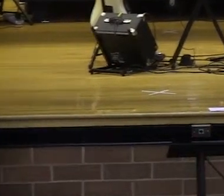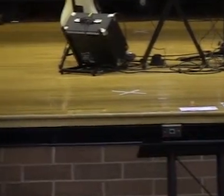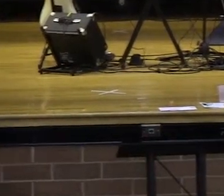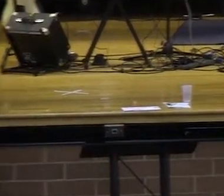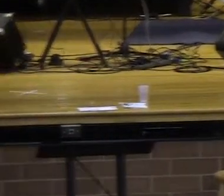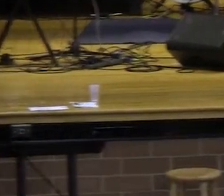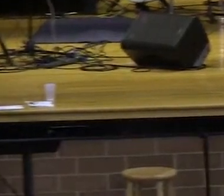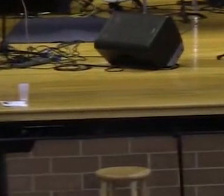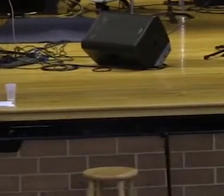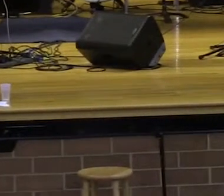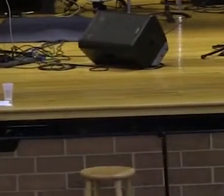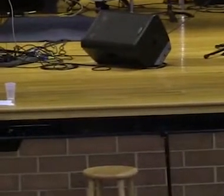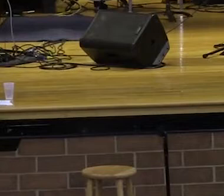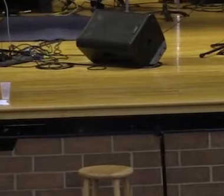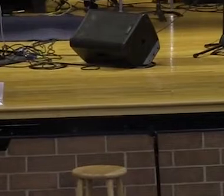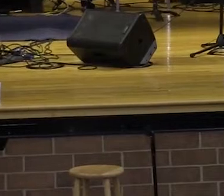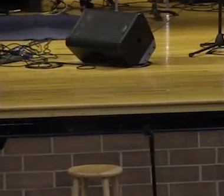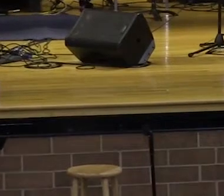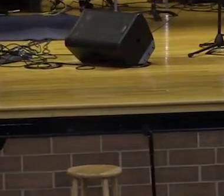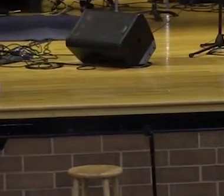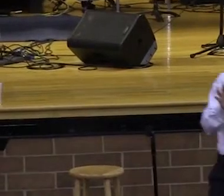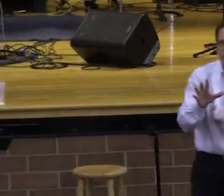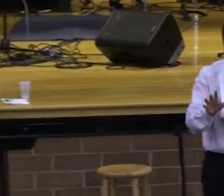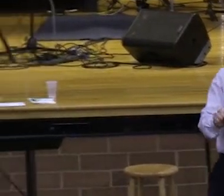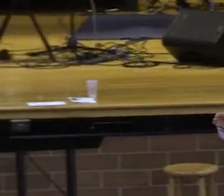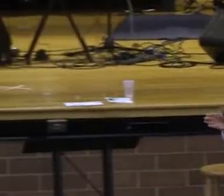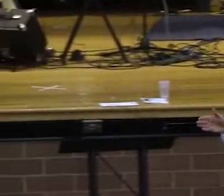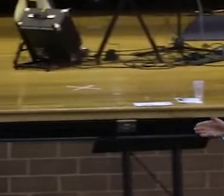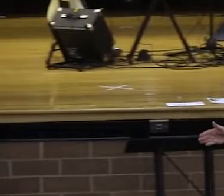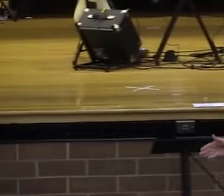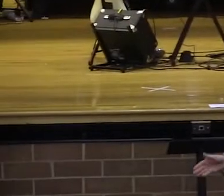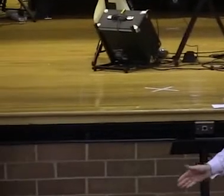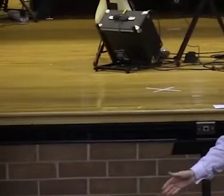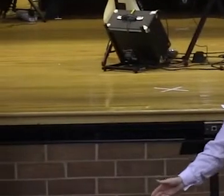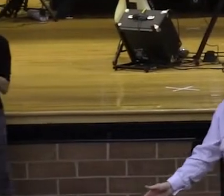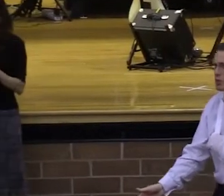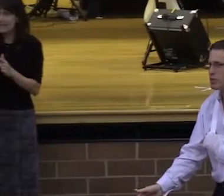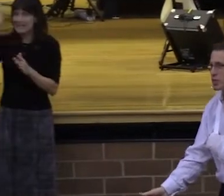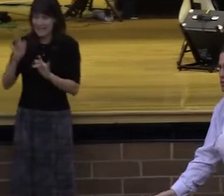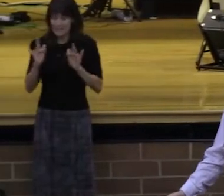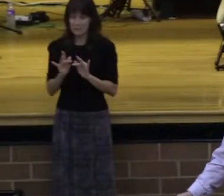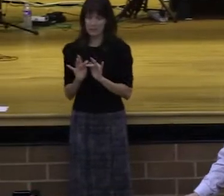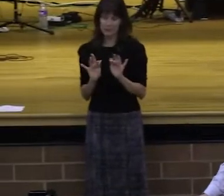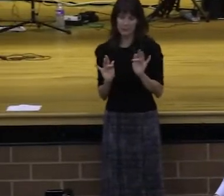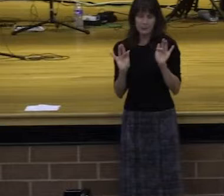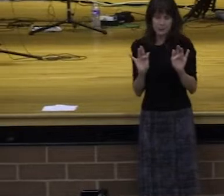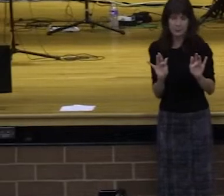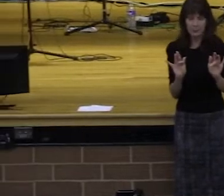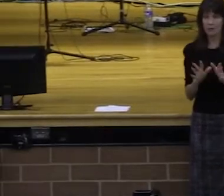rich in mercy. Does that mean that God is big in mercy, medium in mercy, or little teeny puny in mercy?